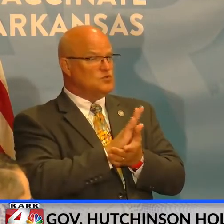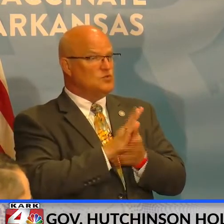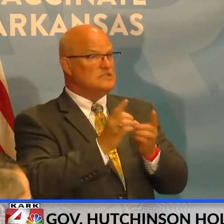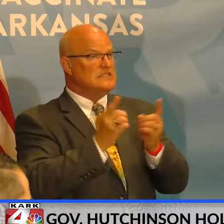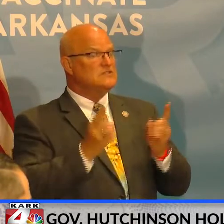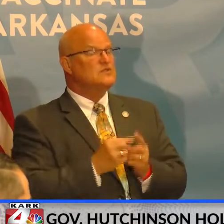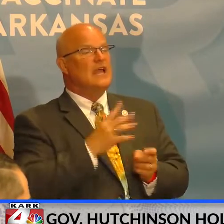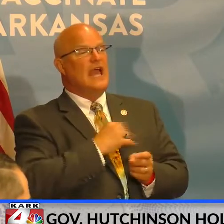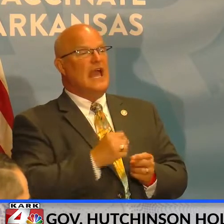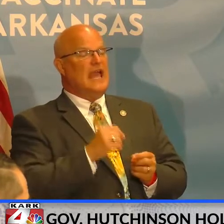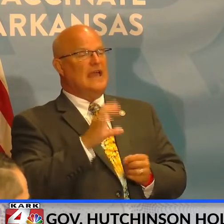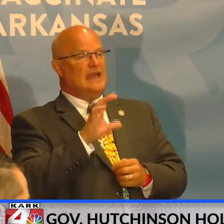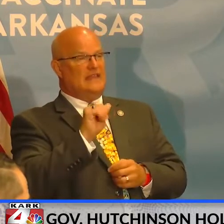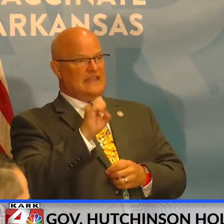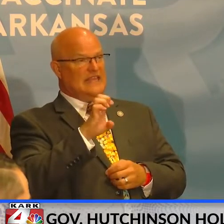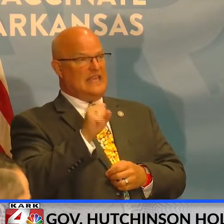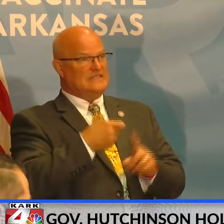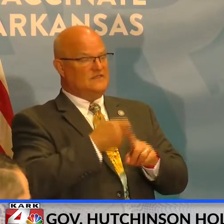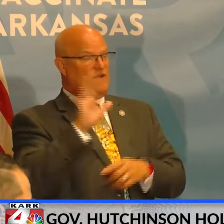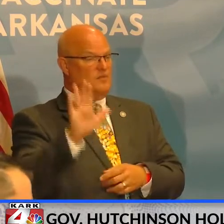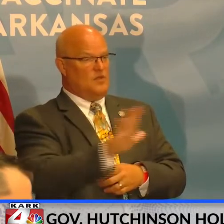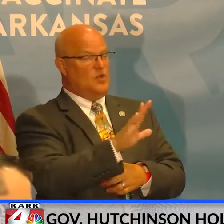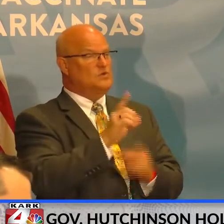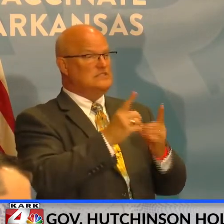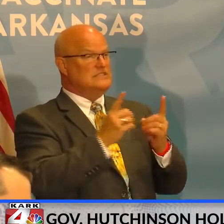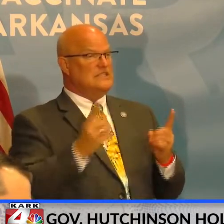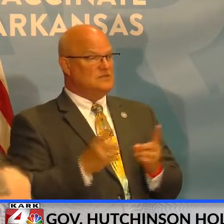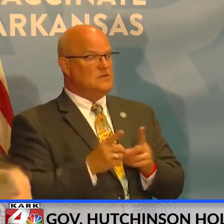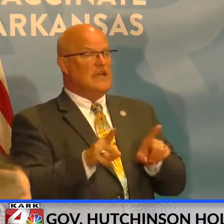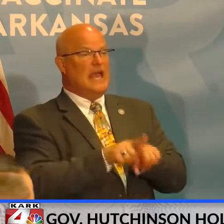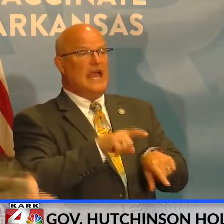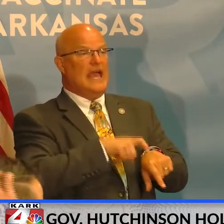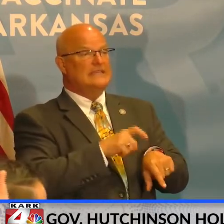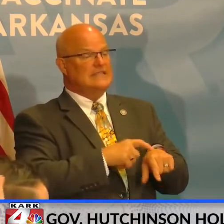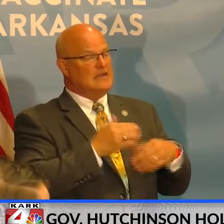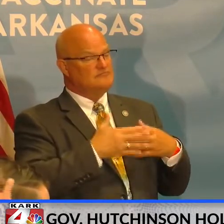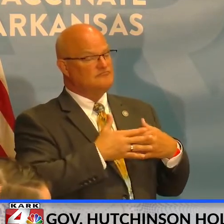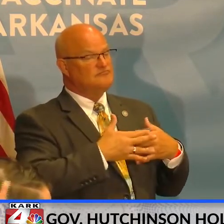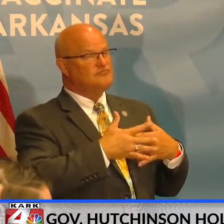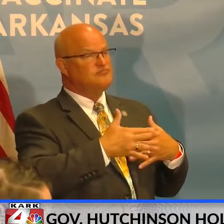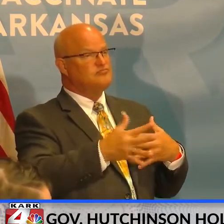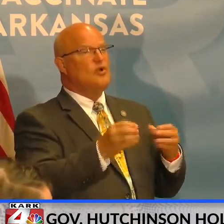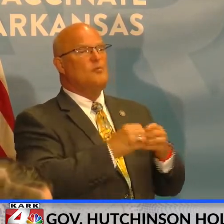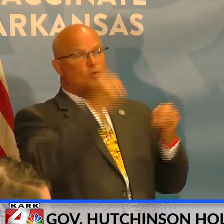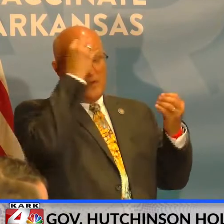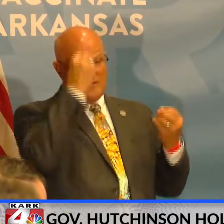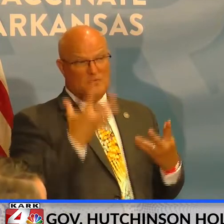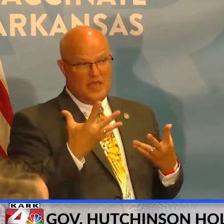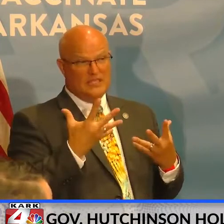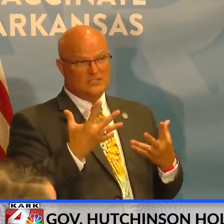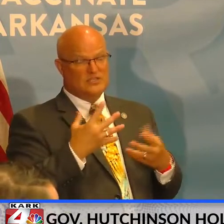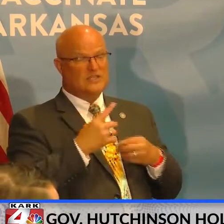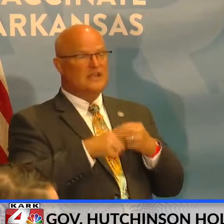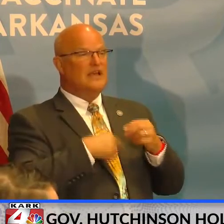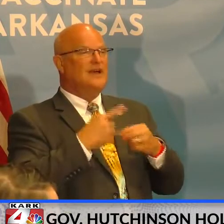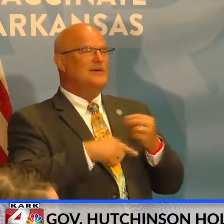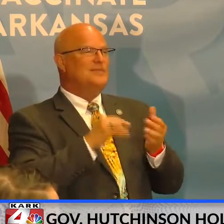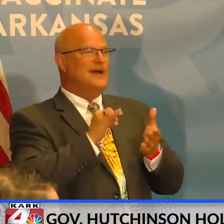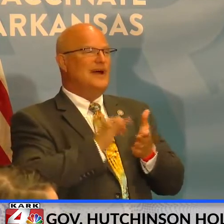cases that come out of those districts. And so uh, as time goes on, there'll be more information related to